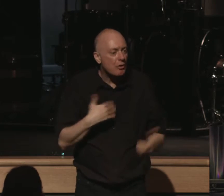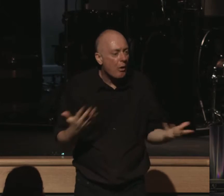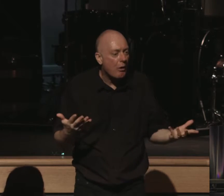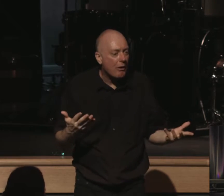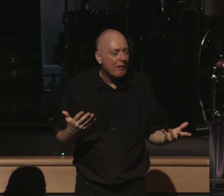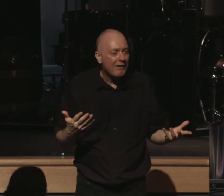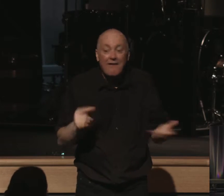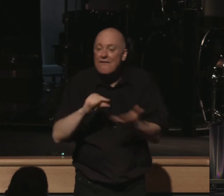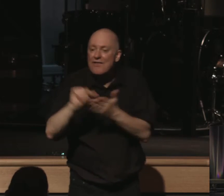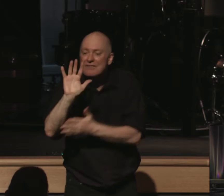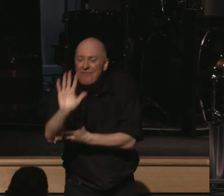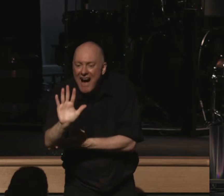love? Look at verse five.